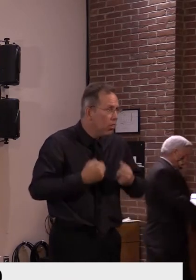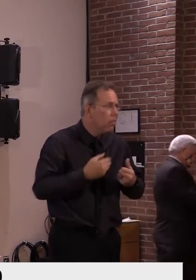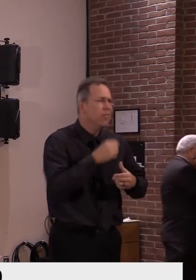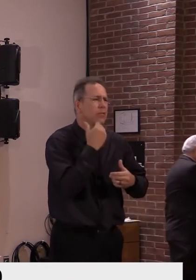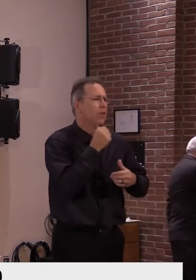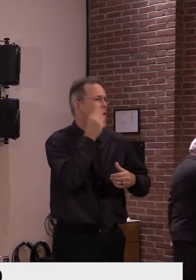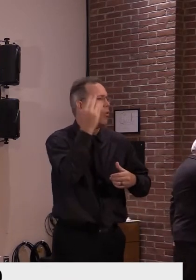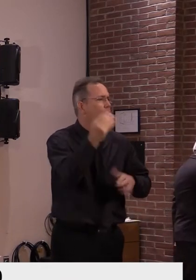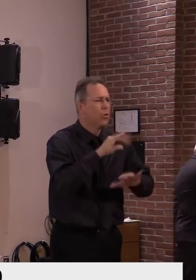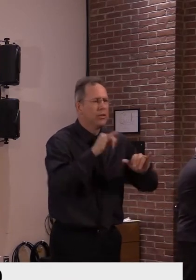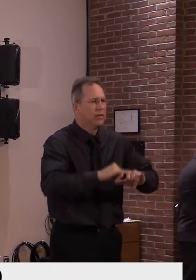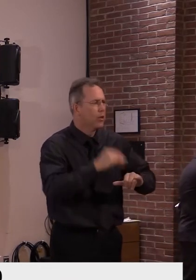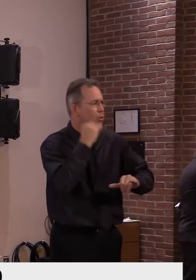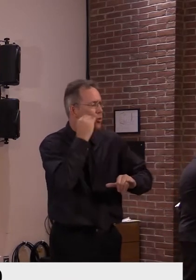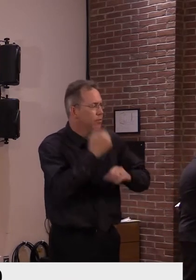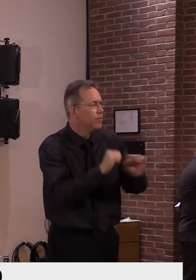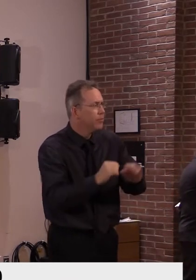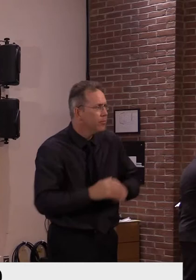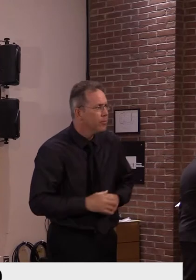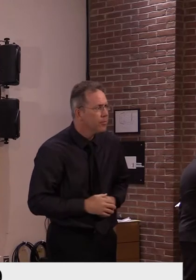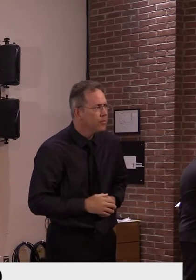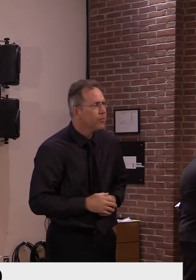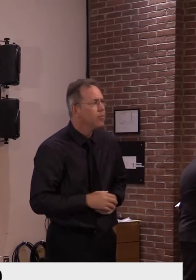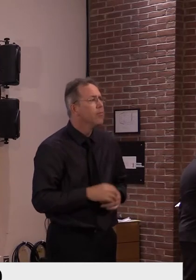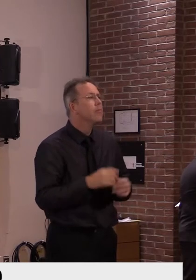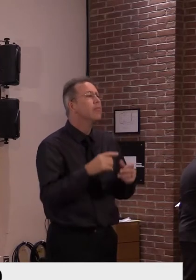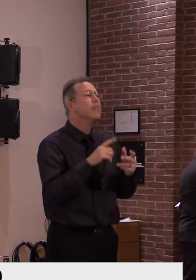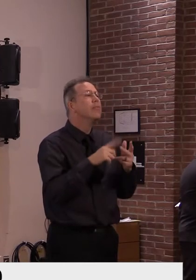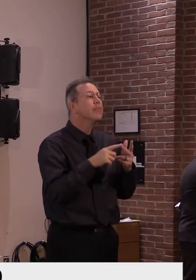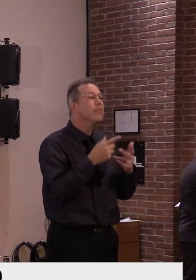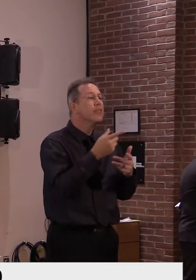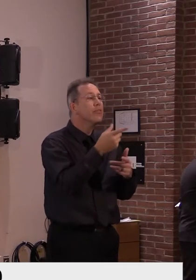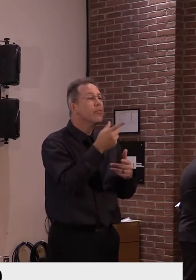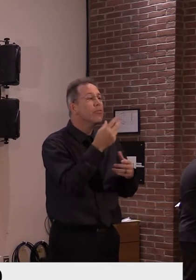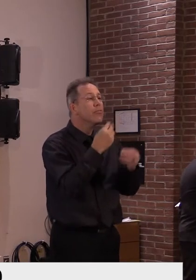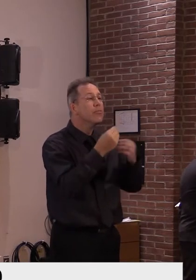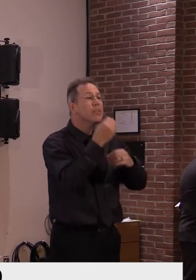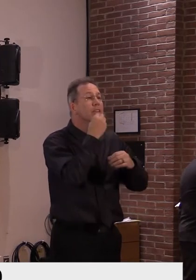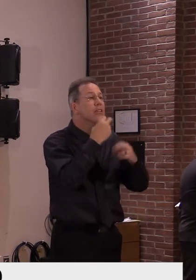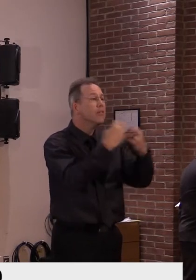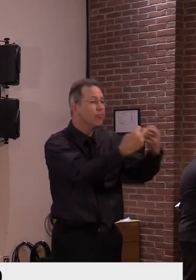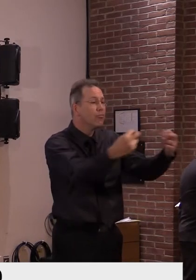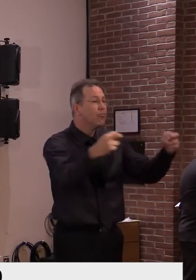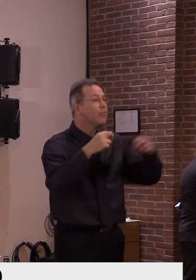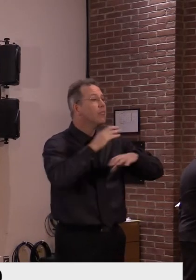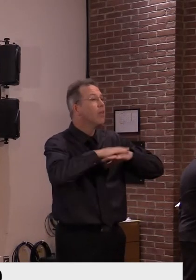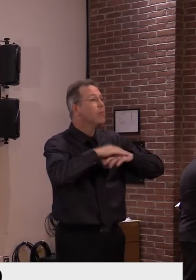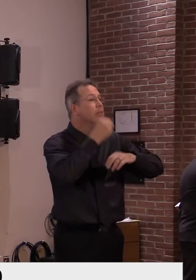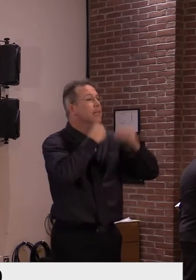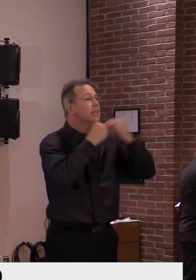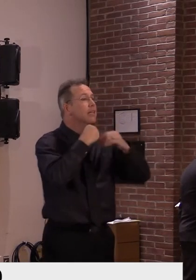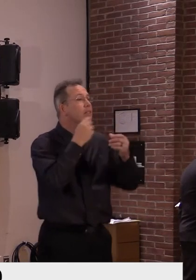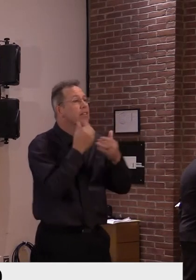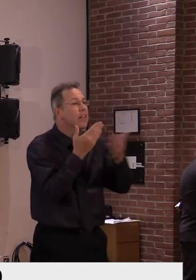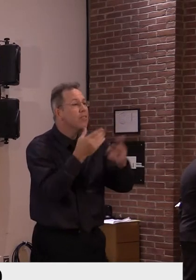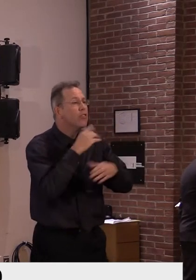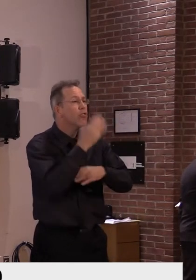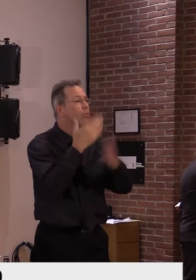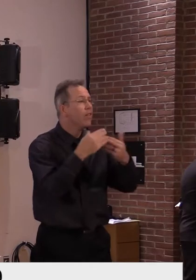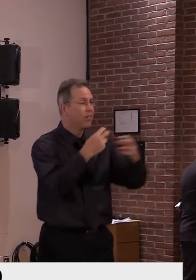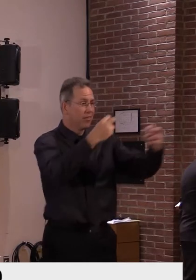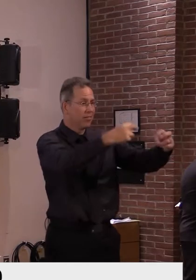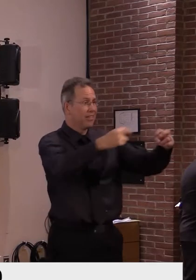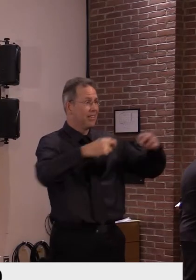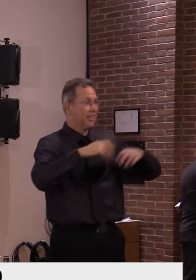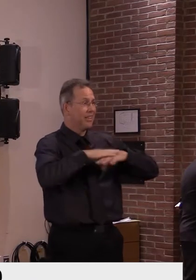My advice is also that the dinner table should not be so large and filled with multiple households, friends, family